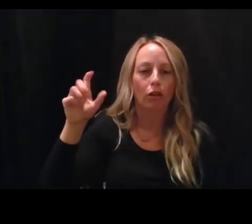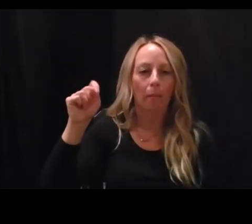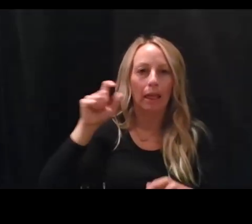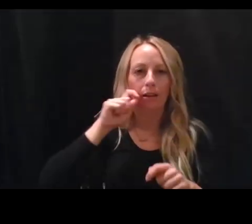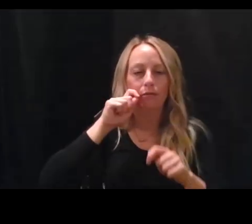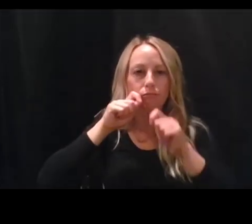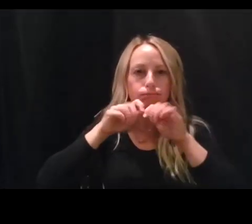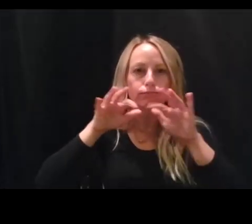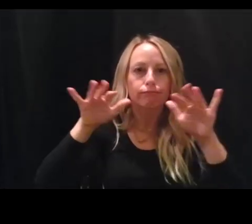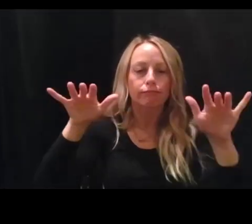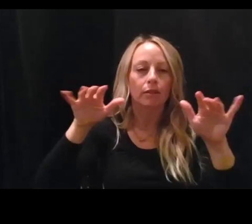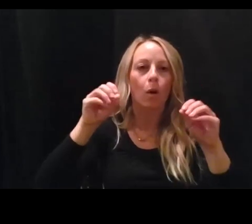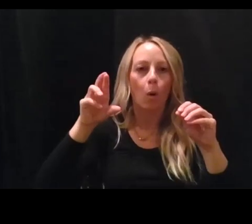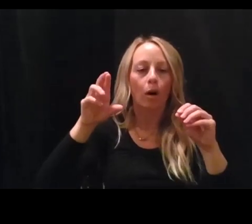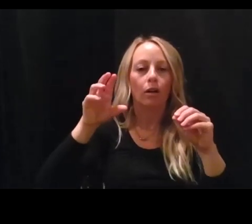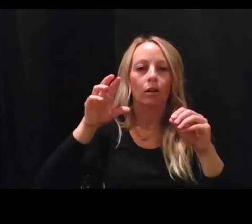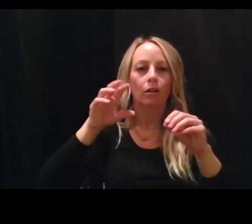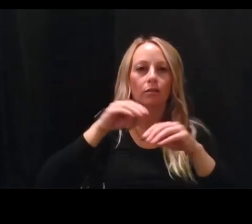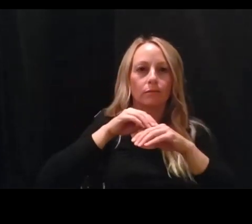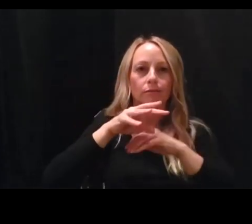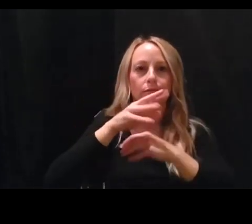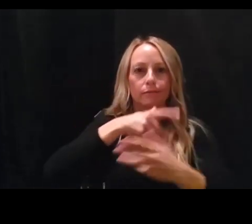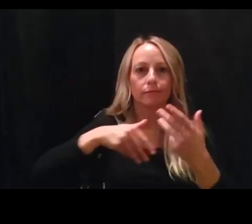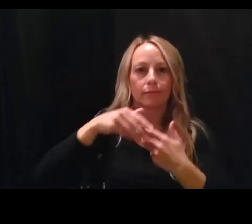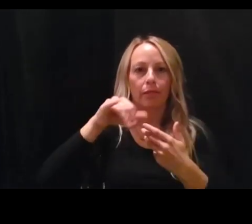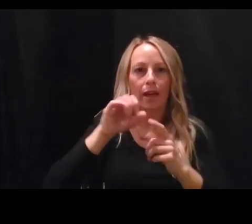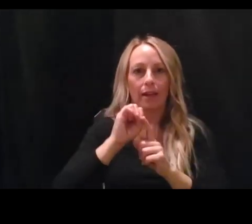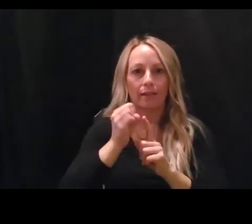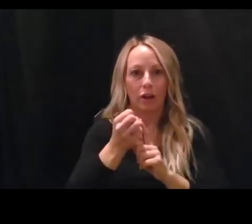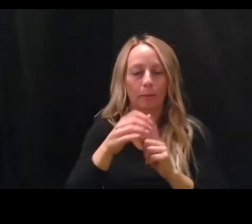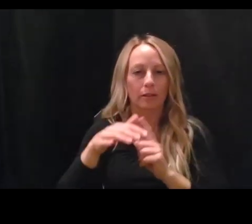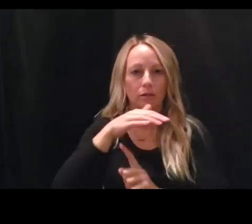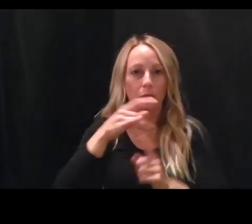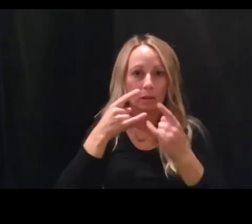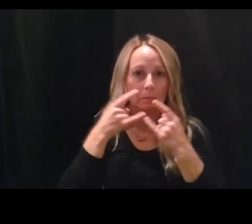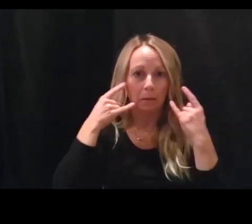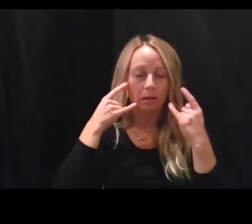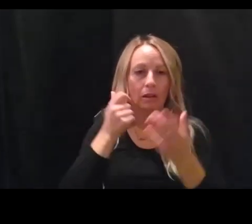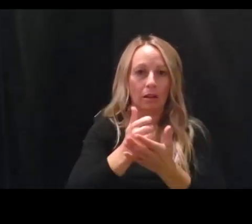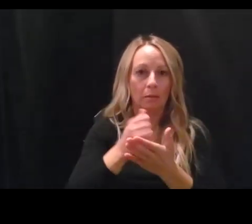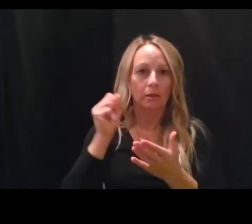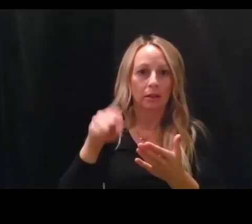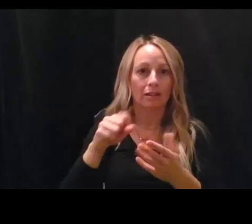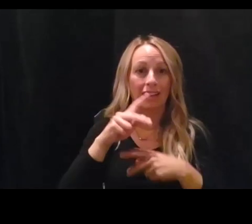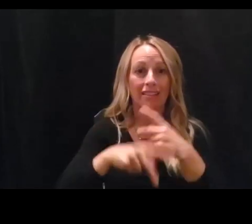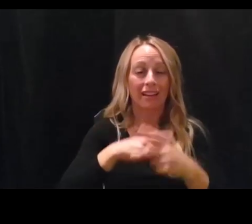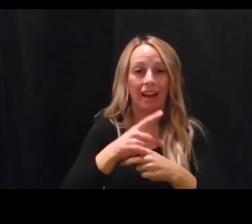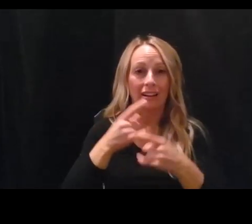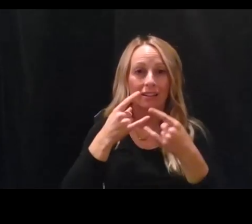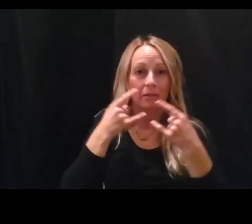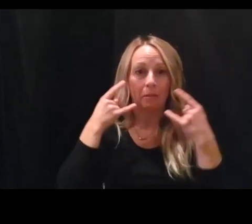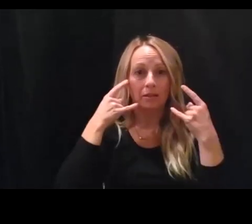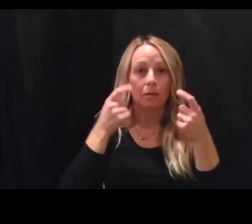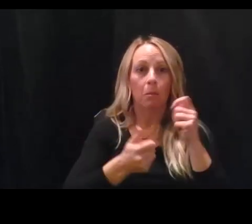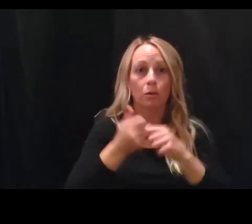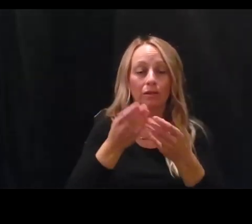contaminating the inanimate environment. Um, the kind of masks that the most of public use cloth masks